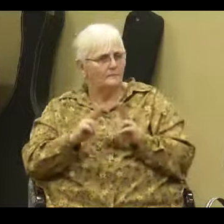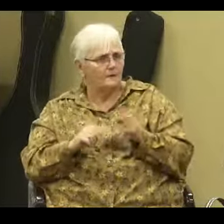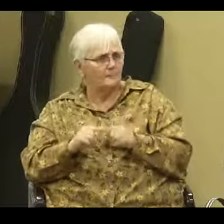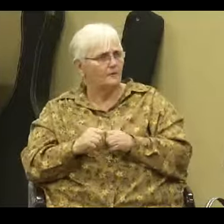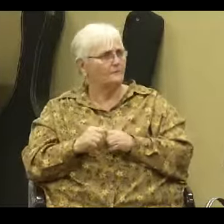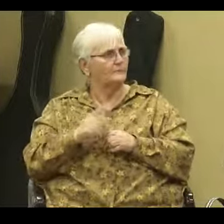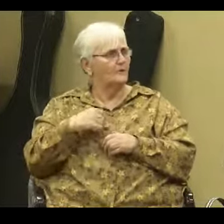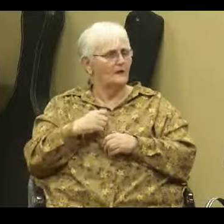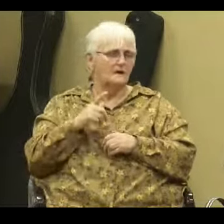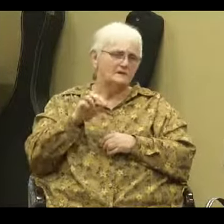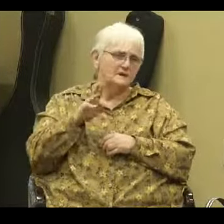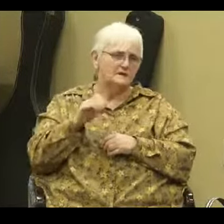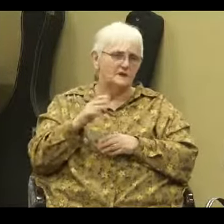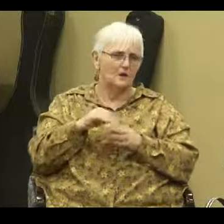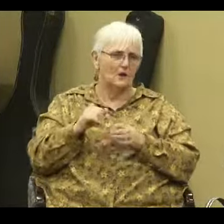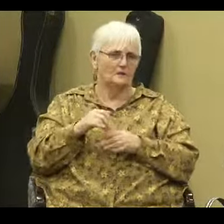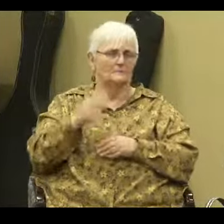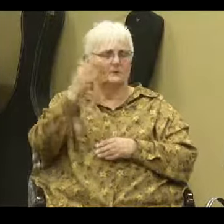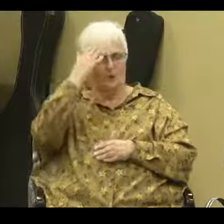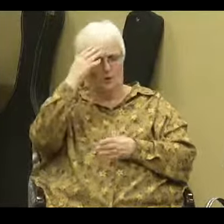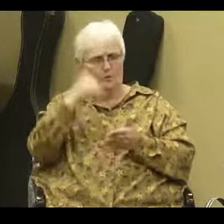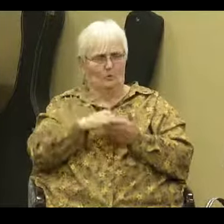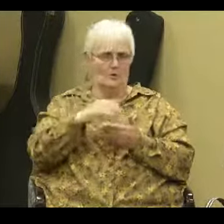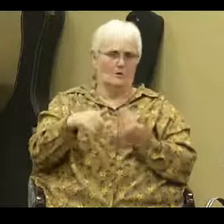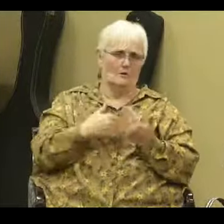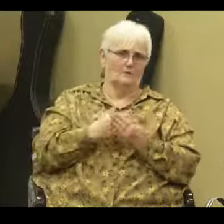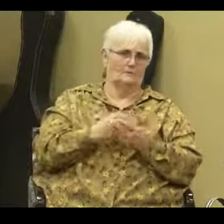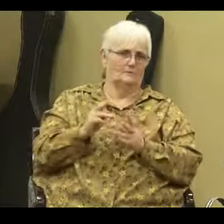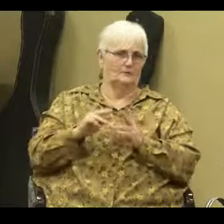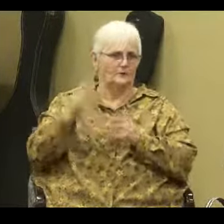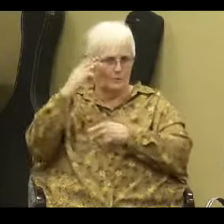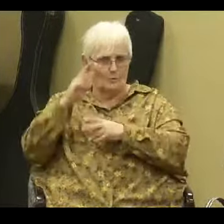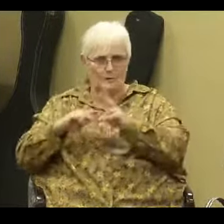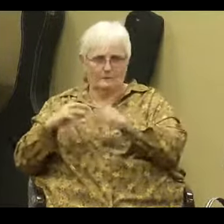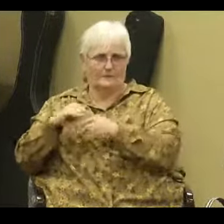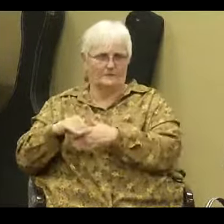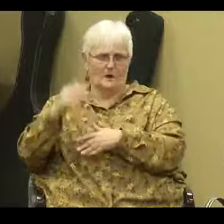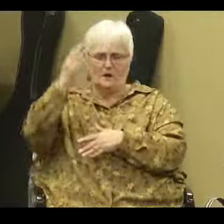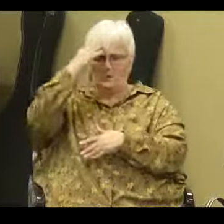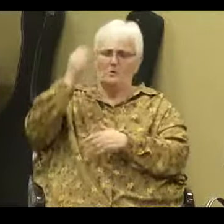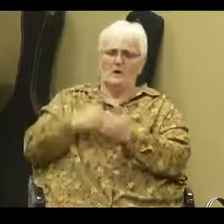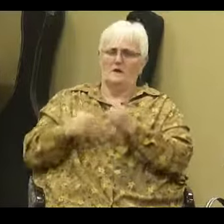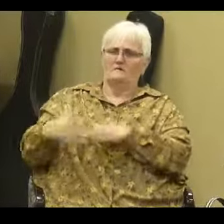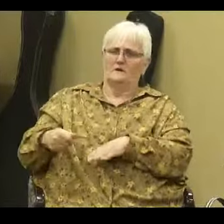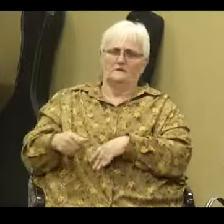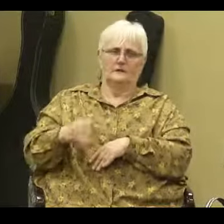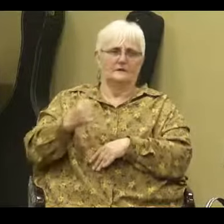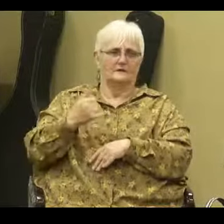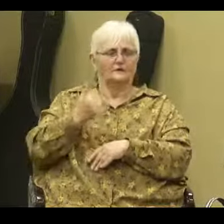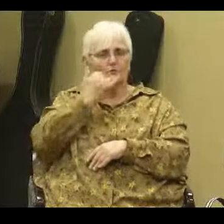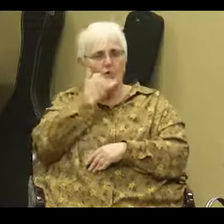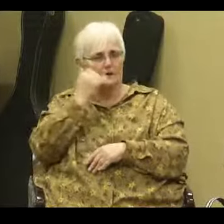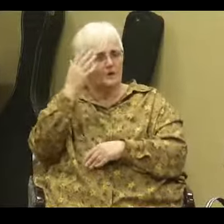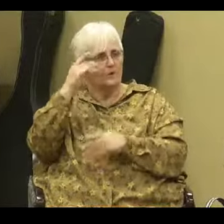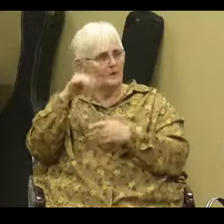have a tendency to call them know-it-alls. That's kind of a misused saying. A know-it-all is someone who